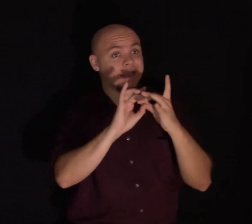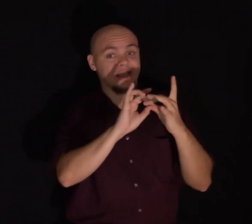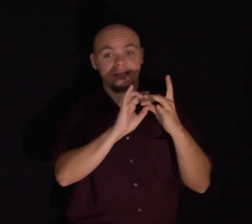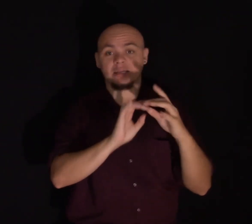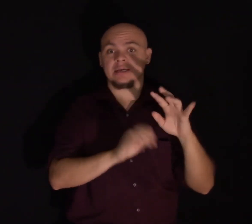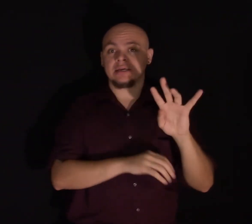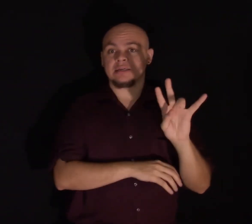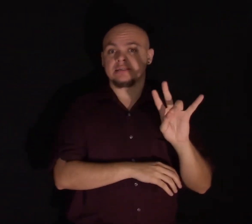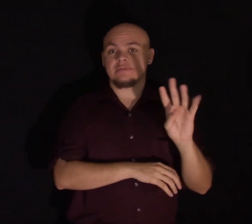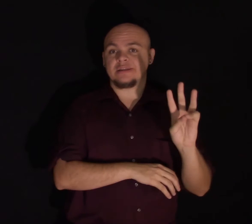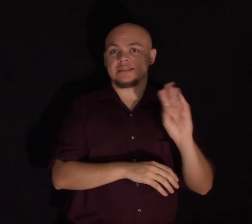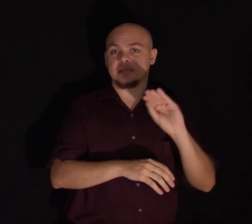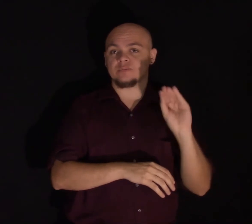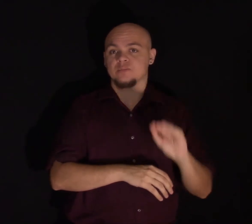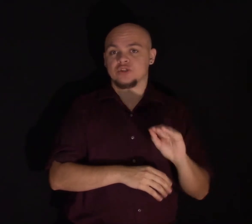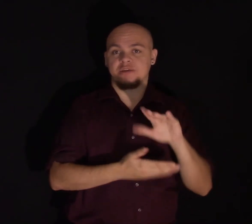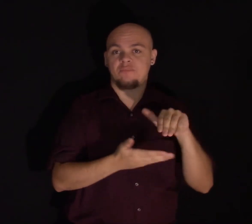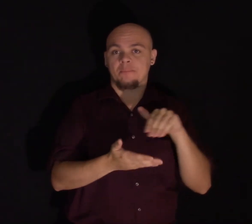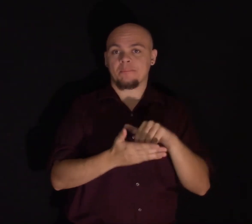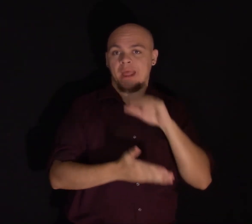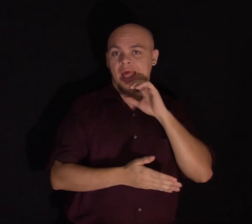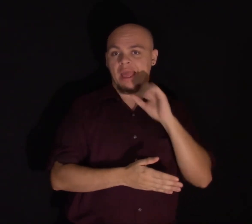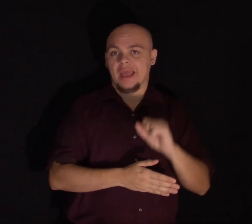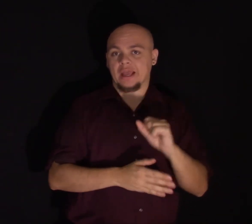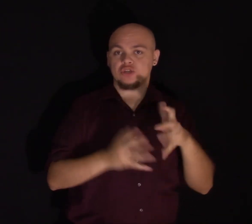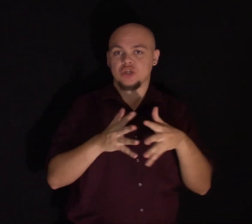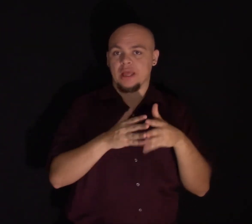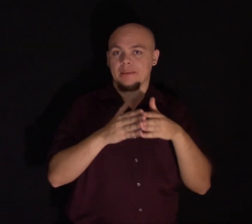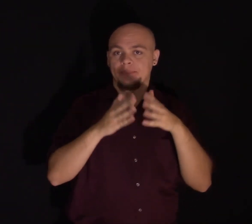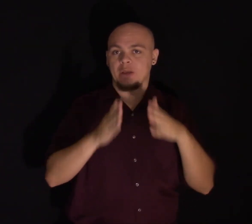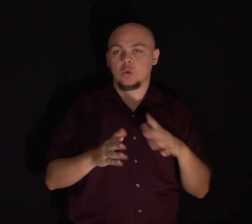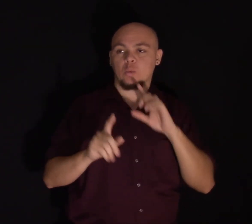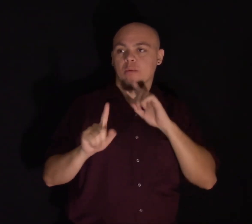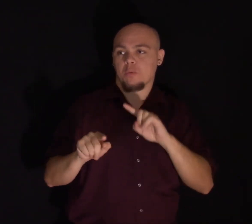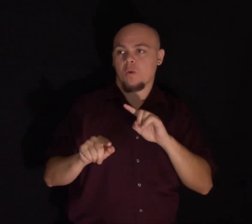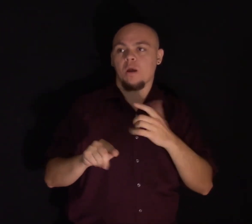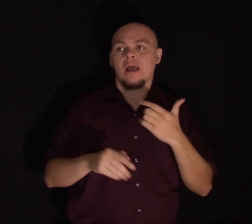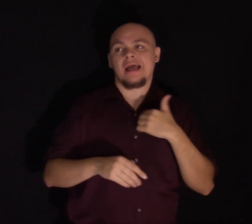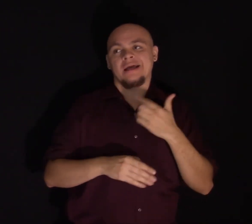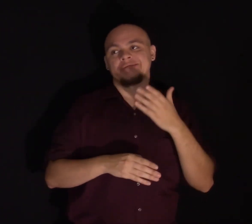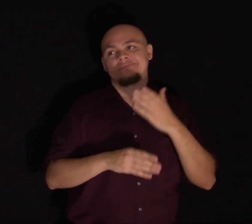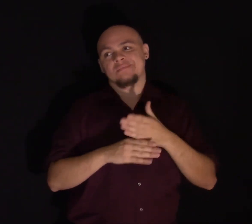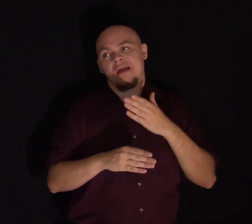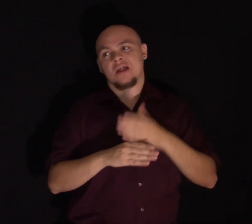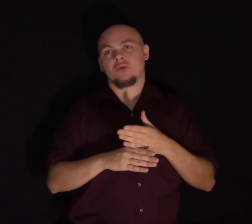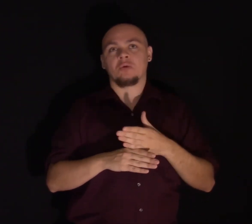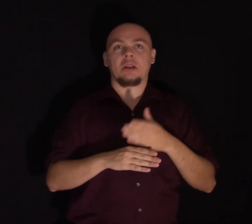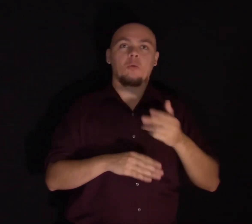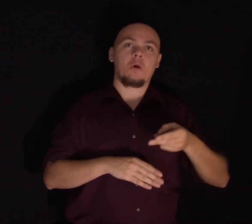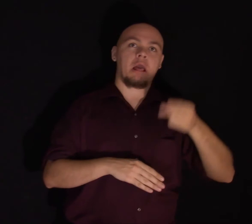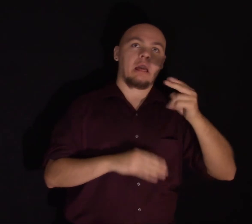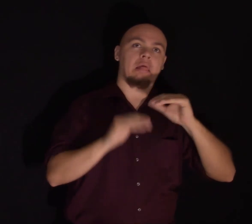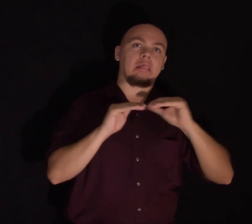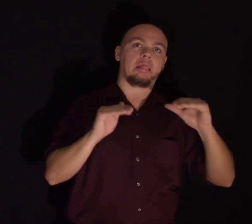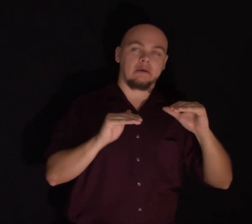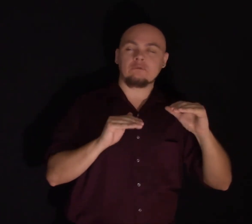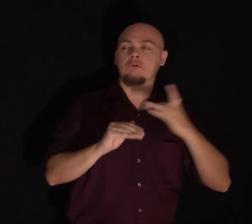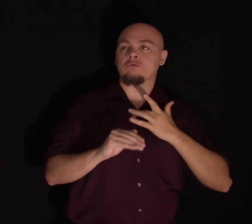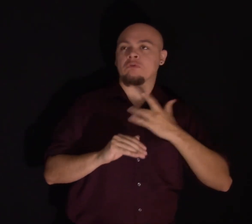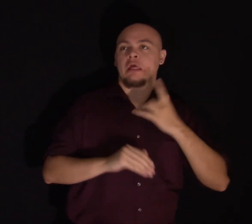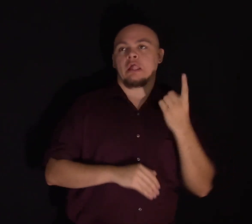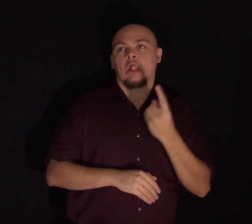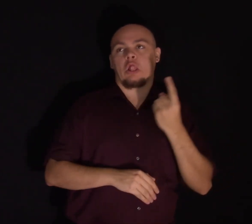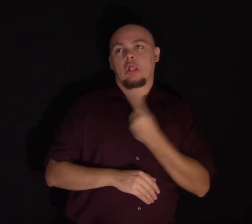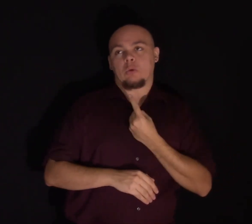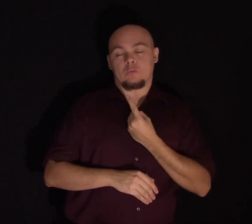76% of middle-aged Americans report that they have moderate to high levels of loneliness. And